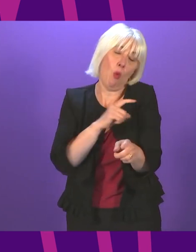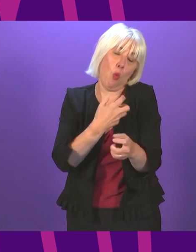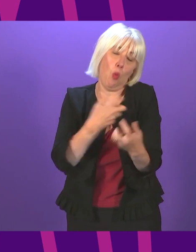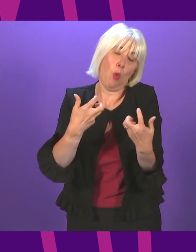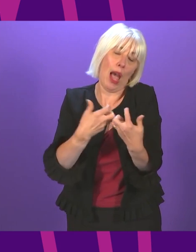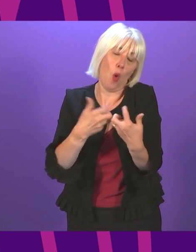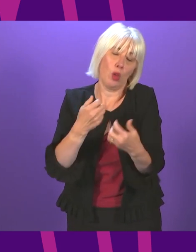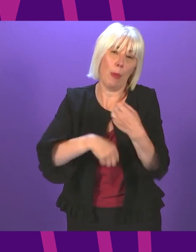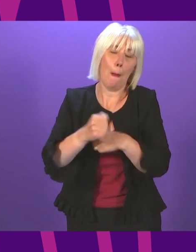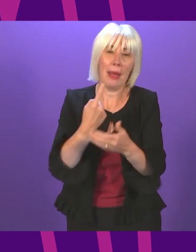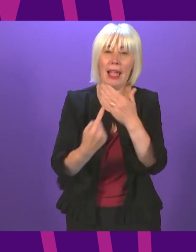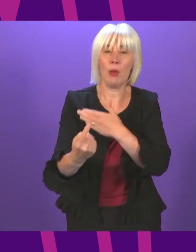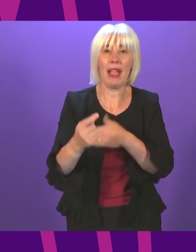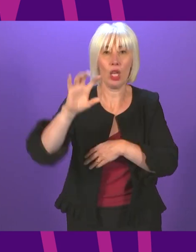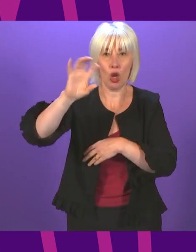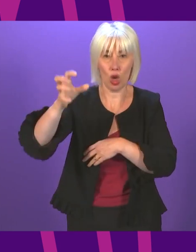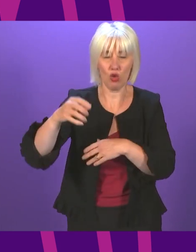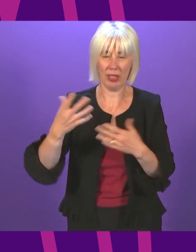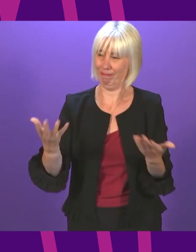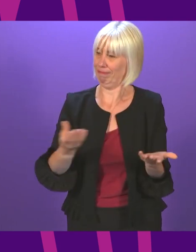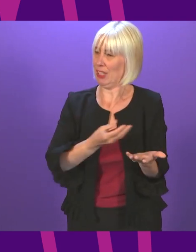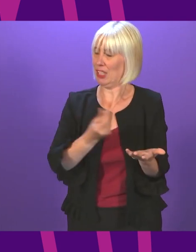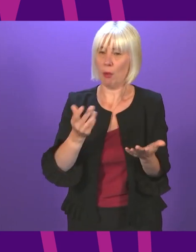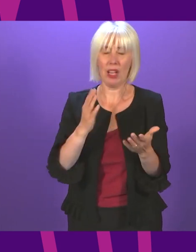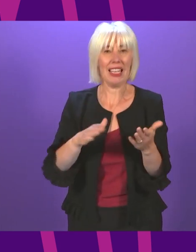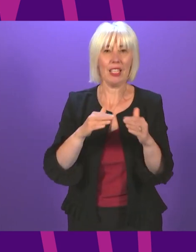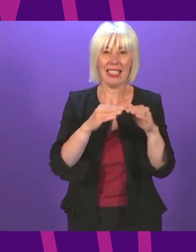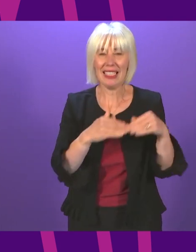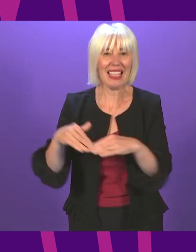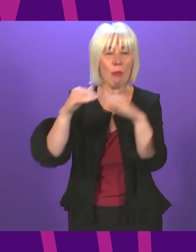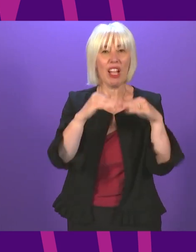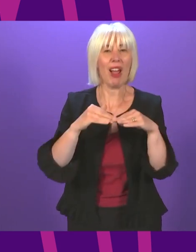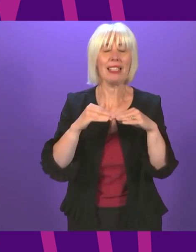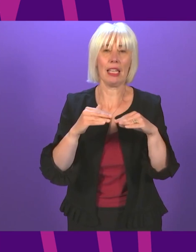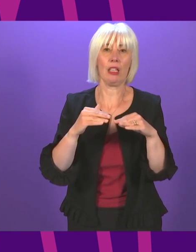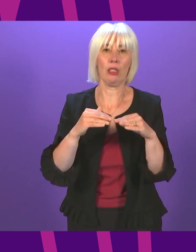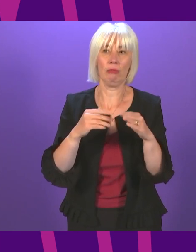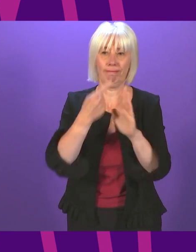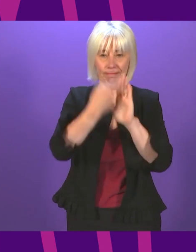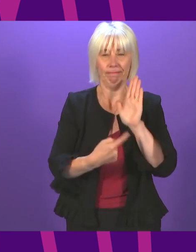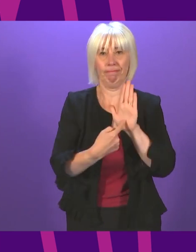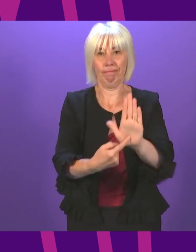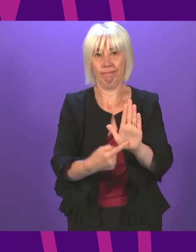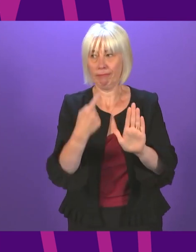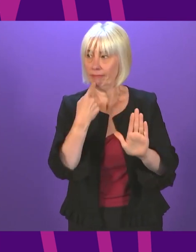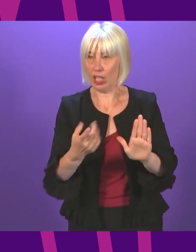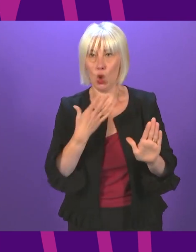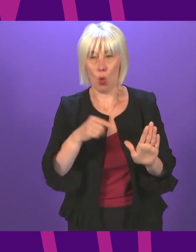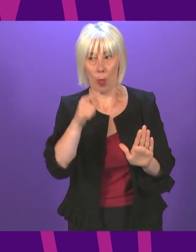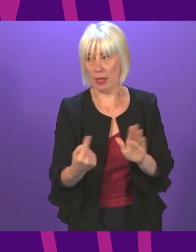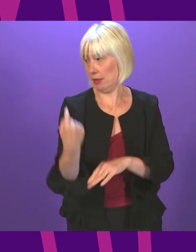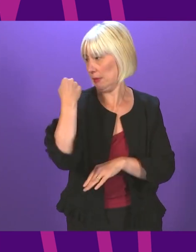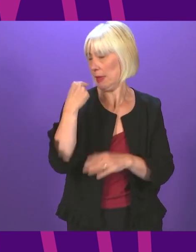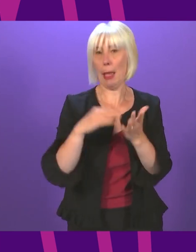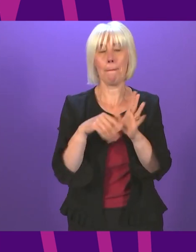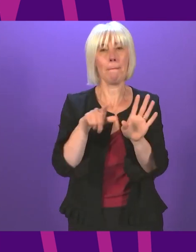Westminster's continuing refusal to recognise the clear democratic mandate delivered by the people of this country when we were elected to the parliament in May